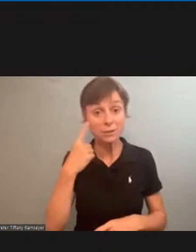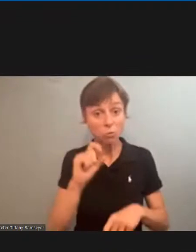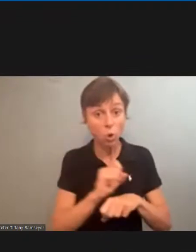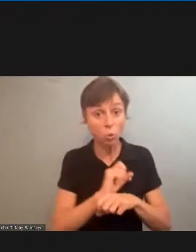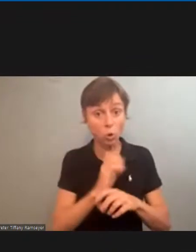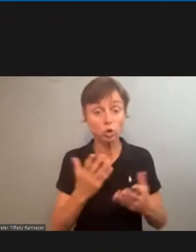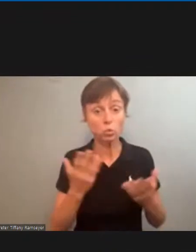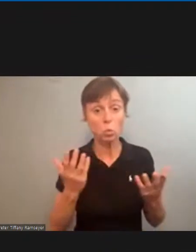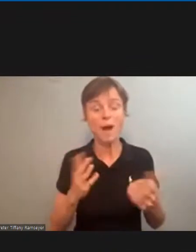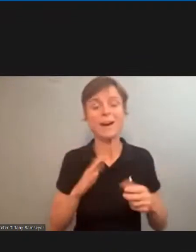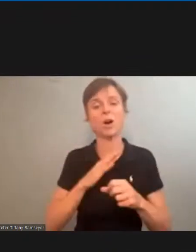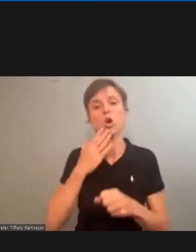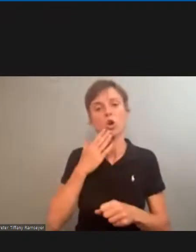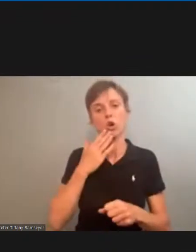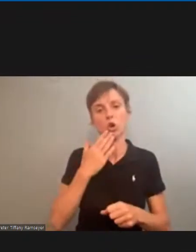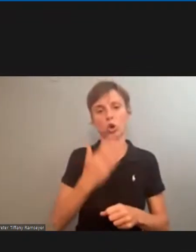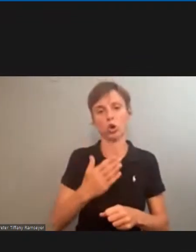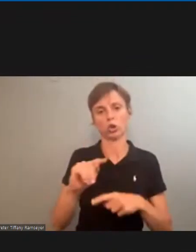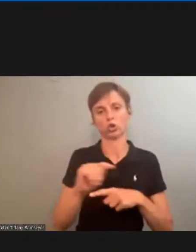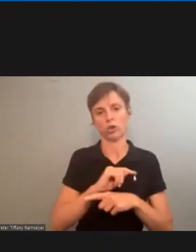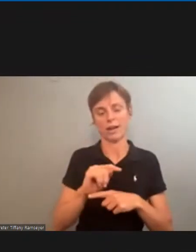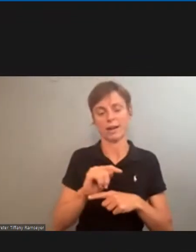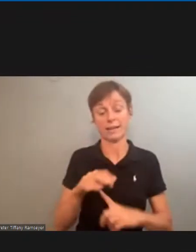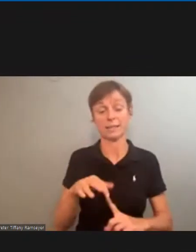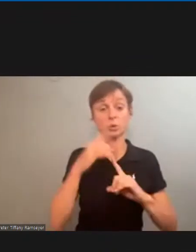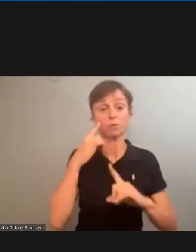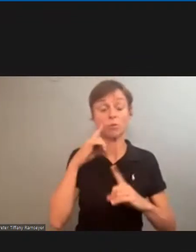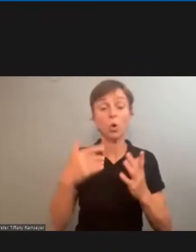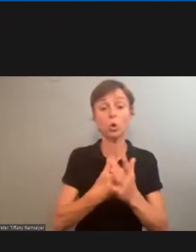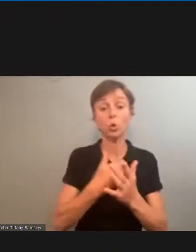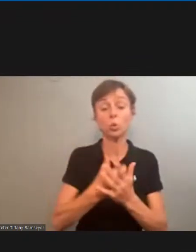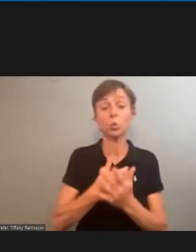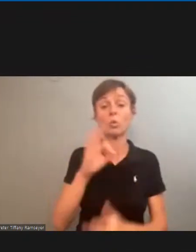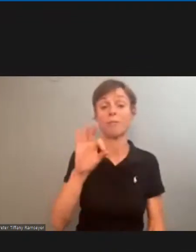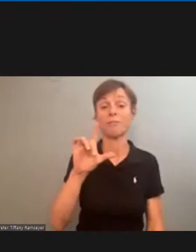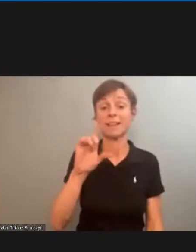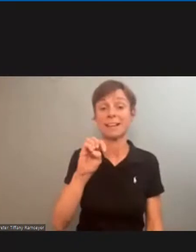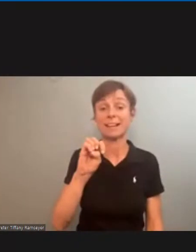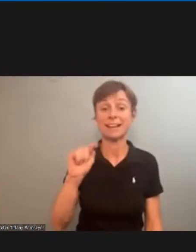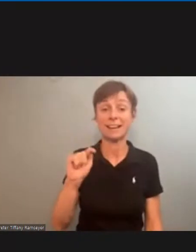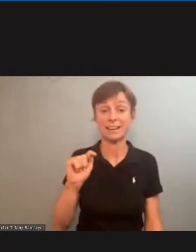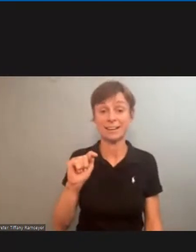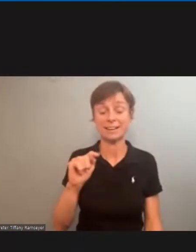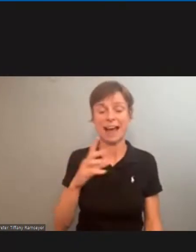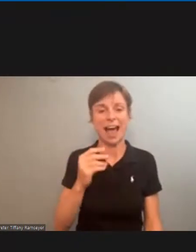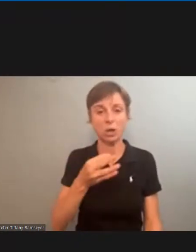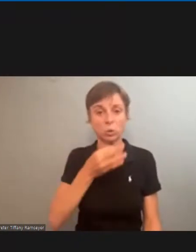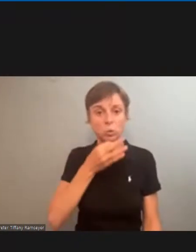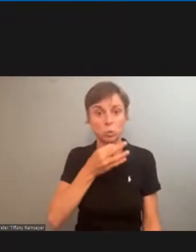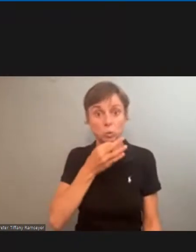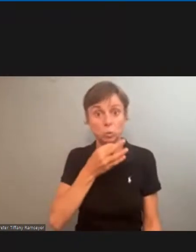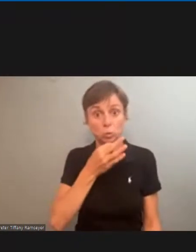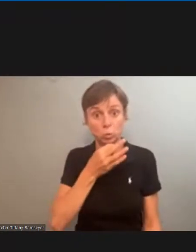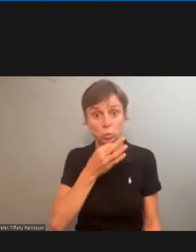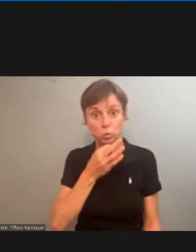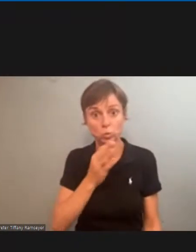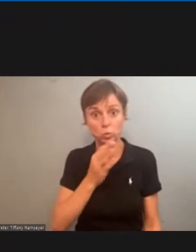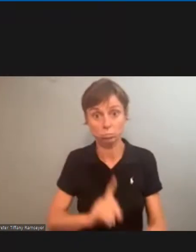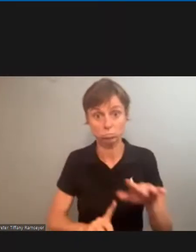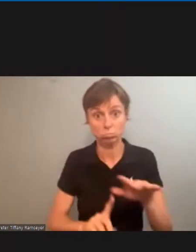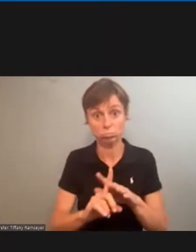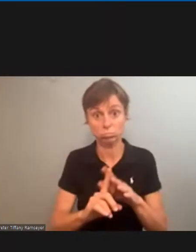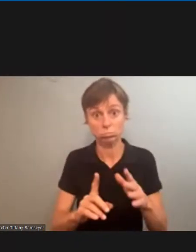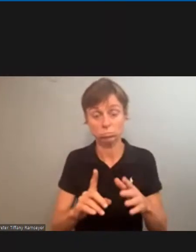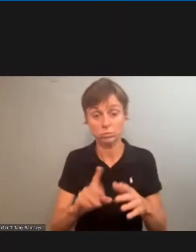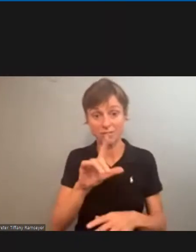training, especially on the new fleet and the upcoming fleet, is that training should be